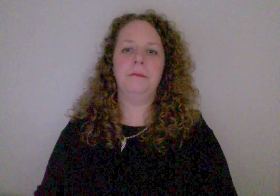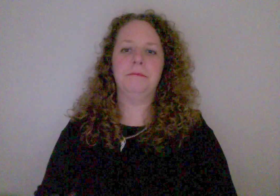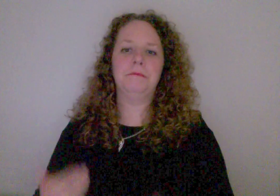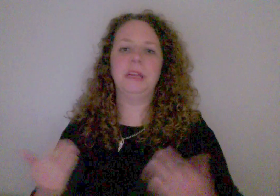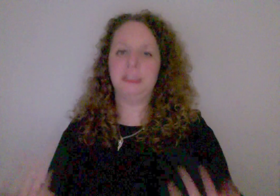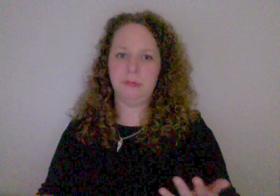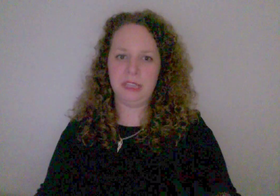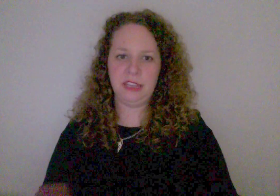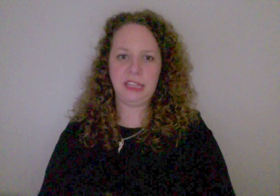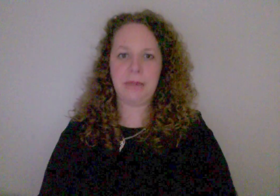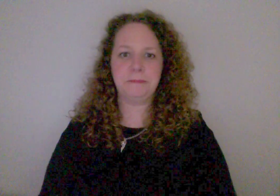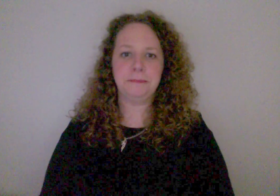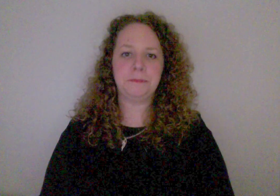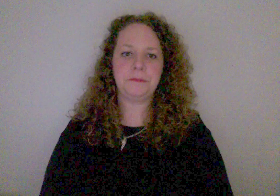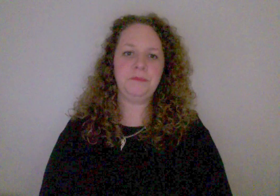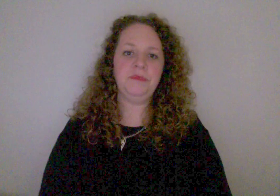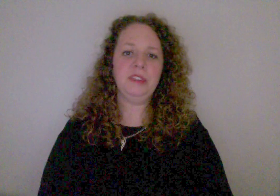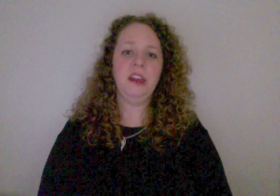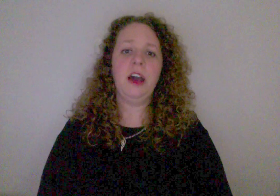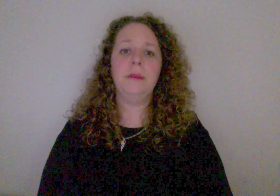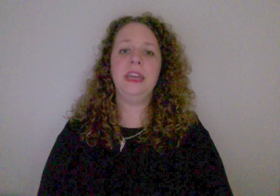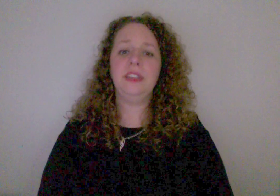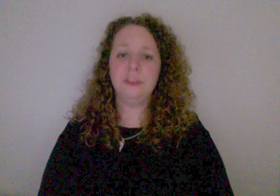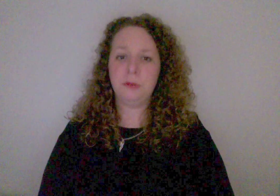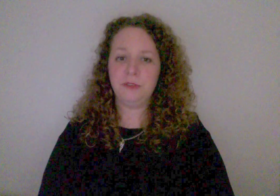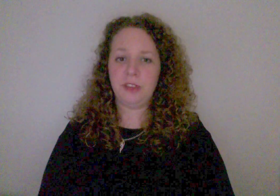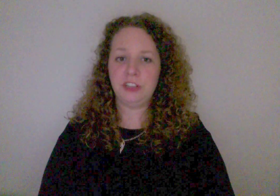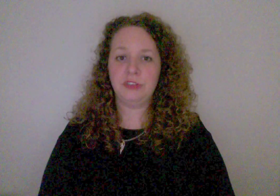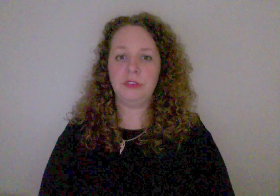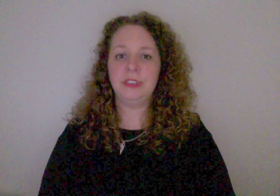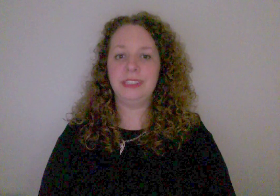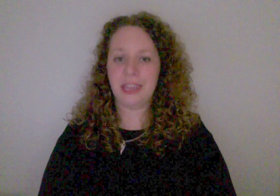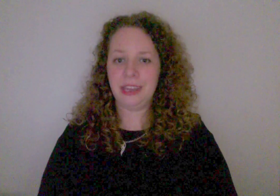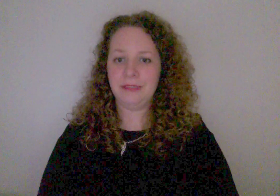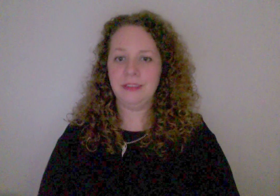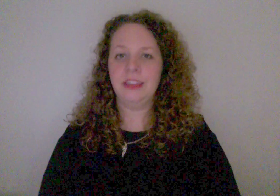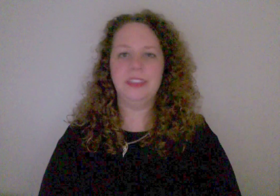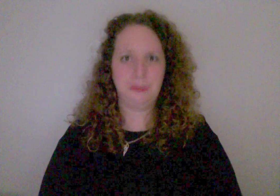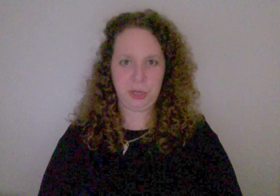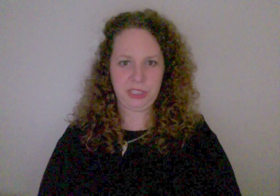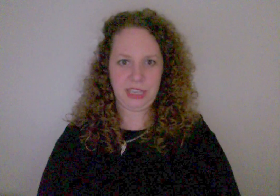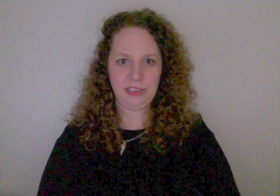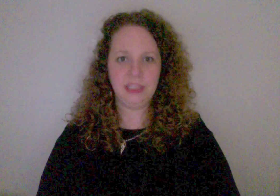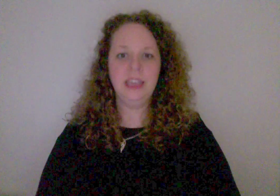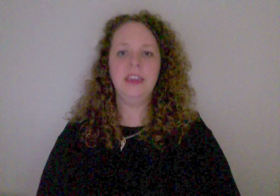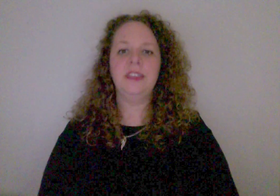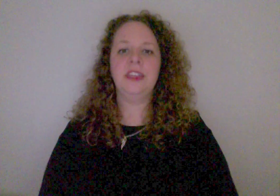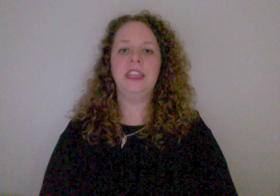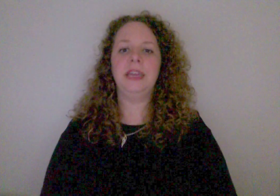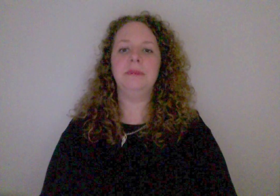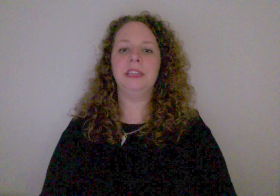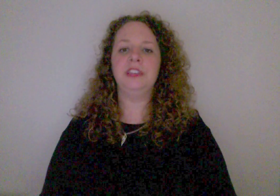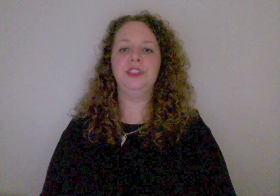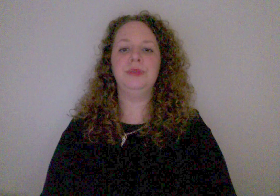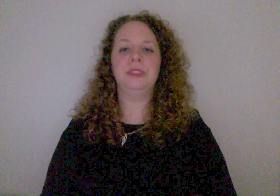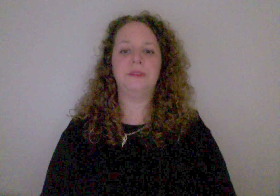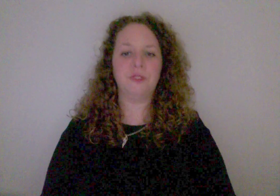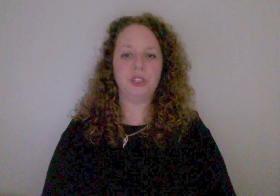But something like that. In the professional setting, the book says, the name signs use the first